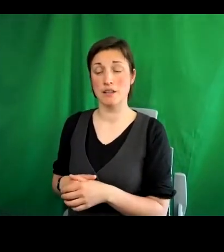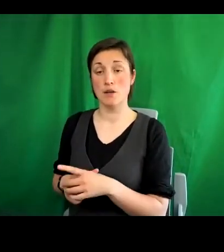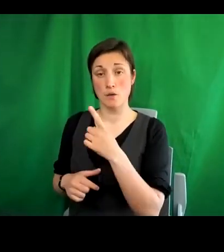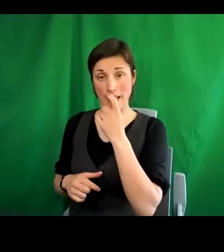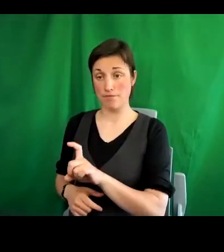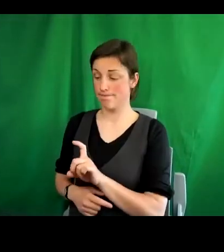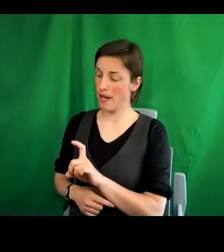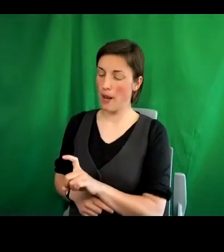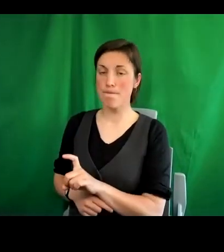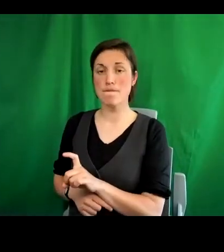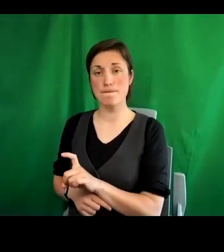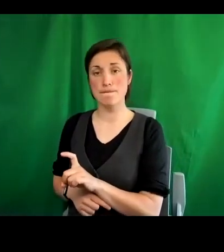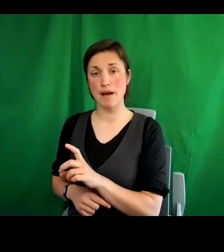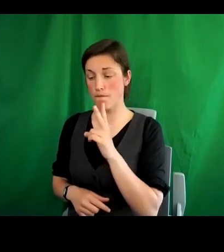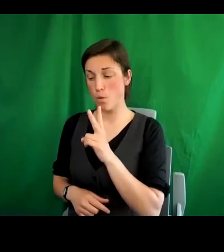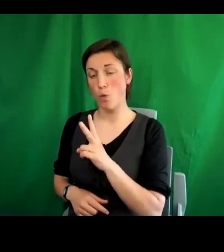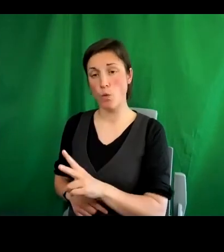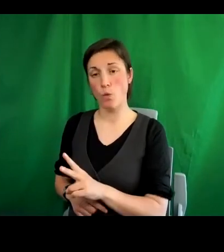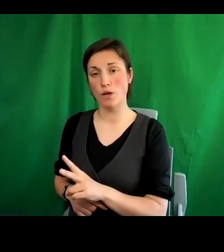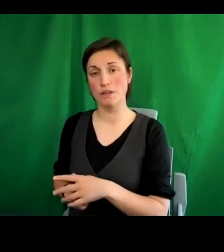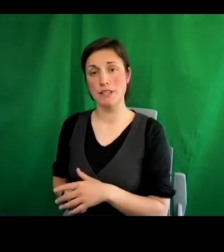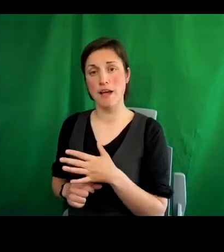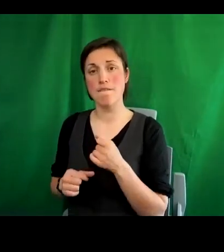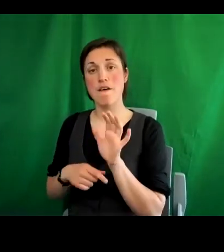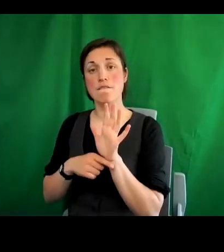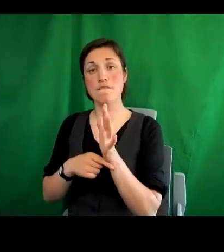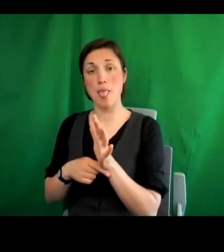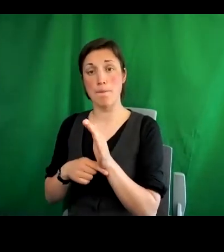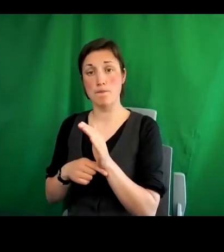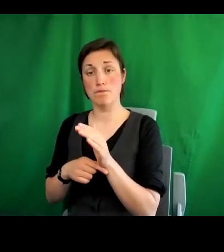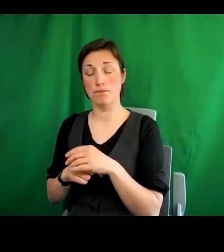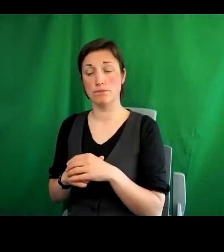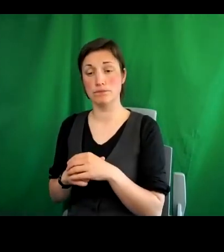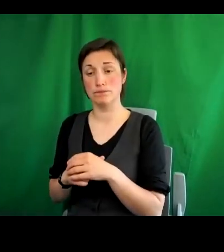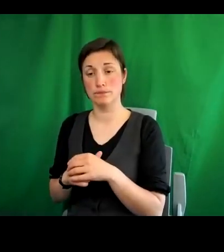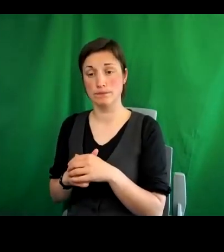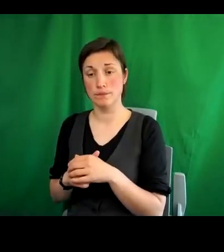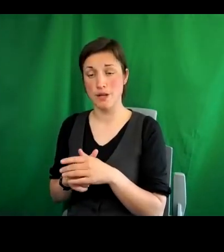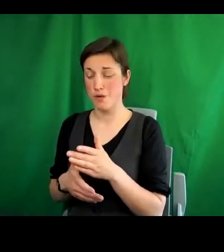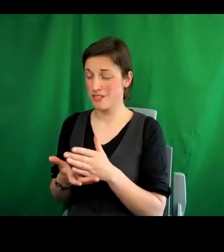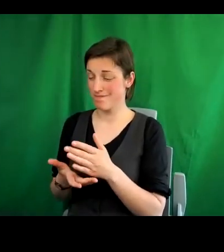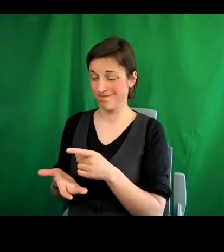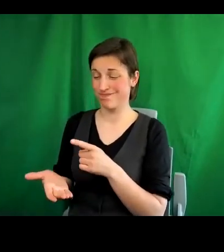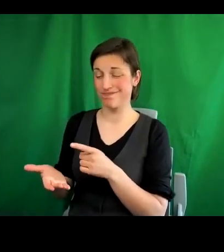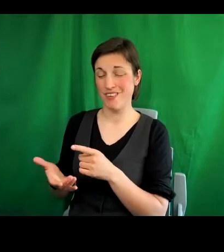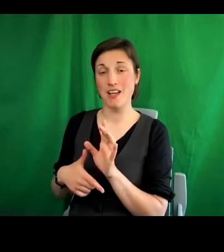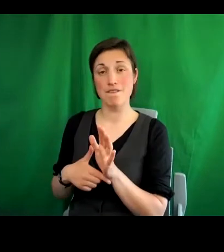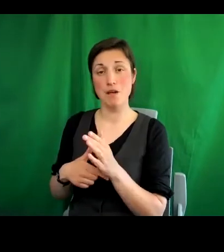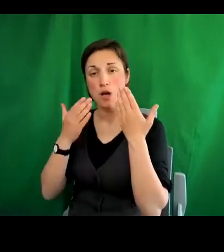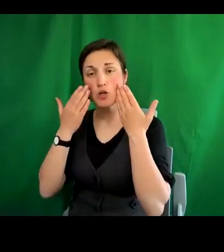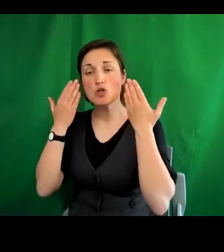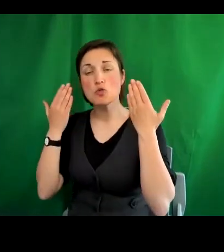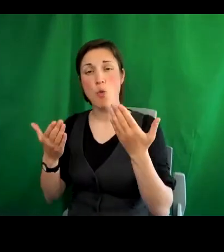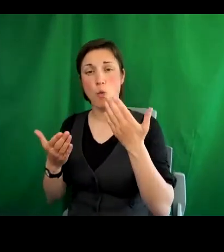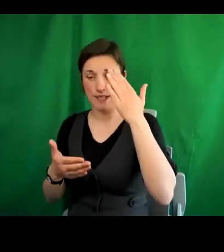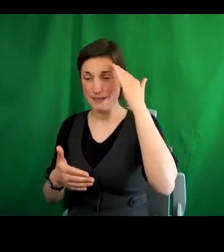go and there's a short package of films, which very well share the experience of the the